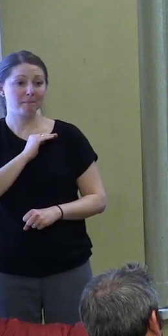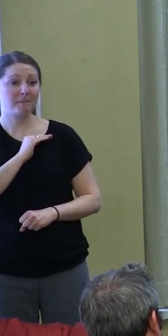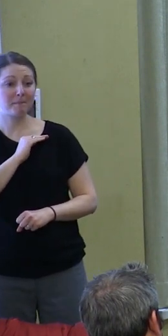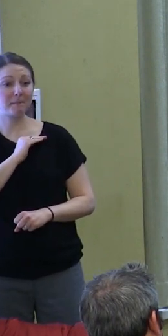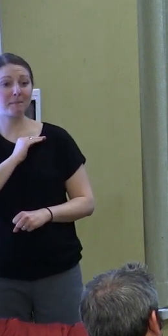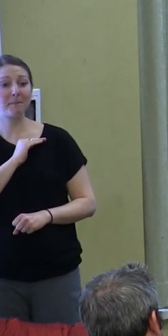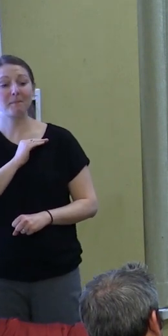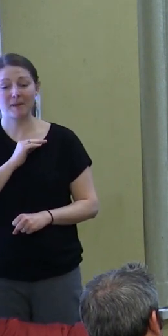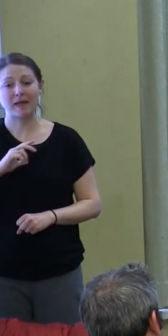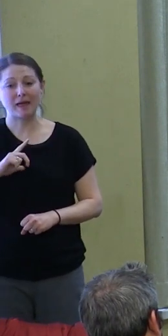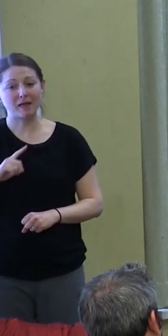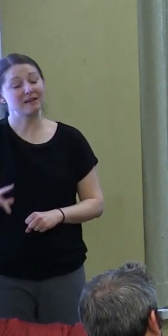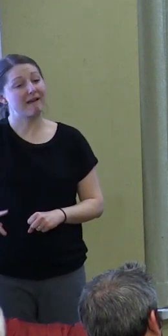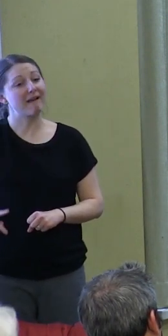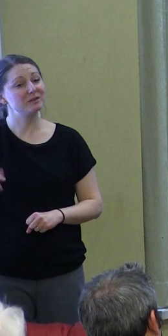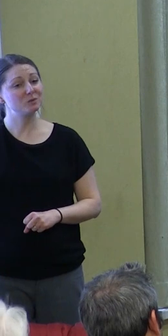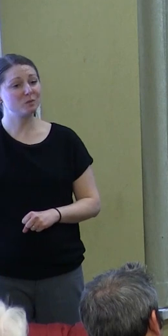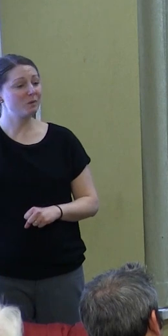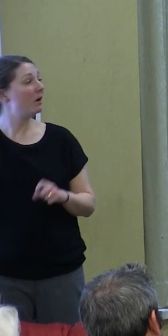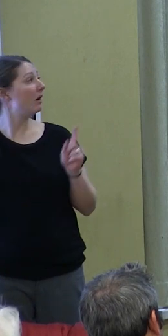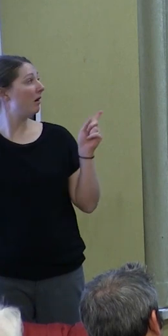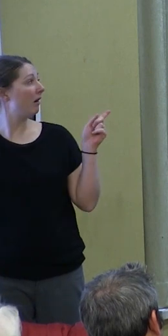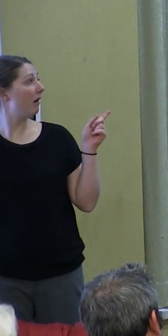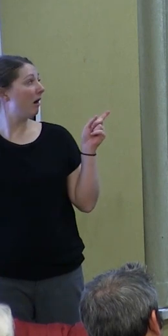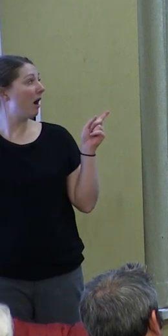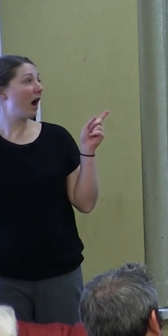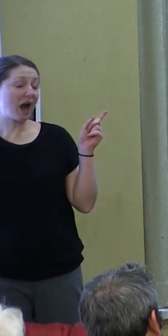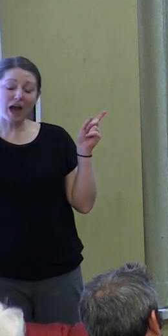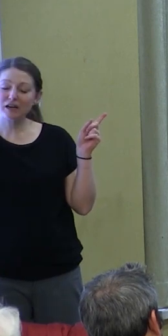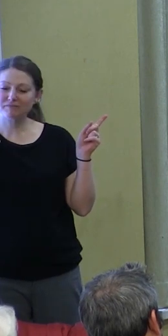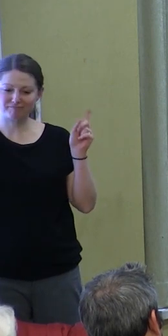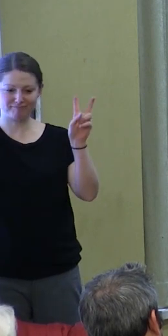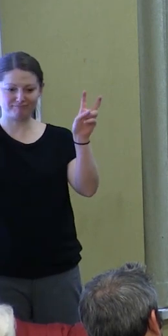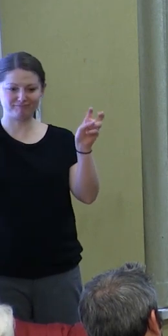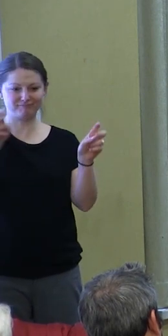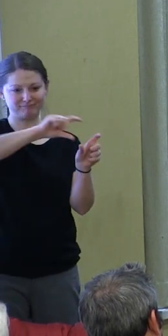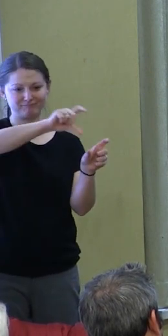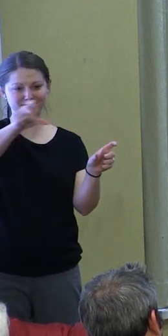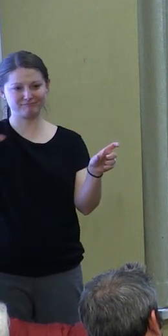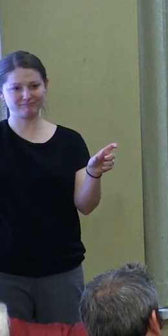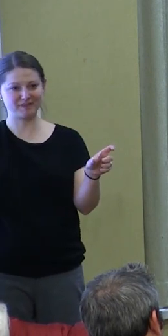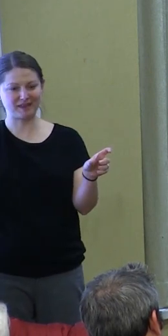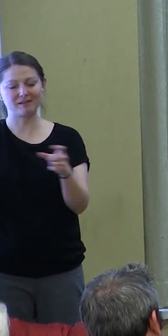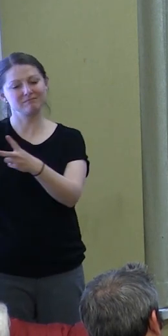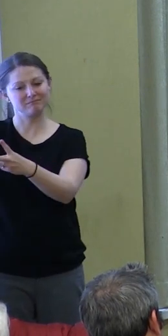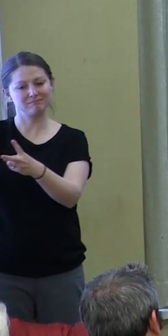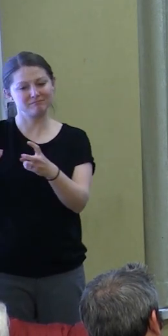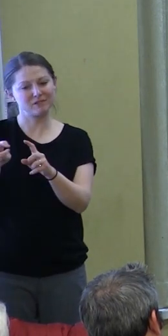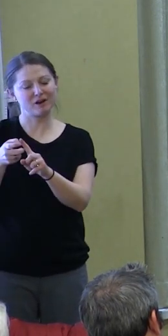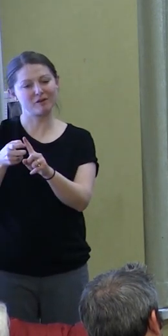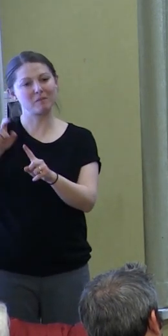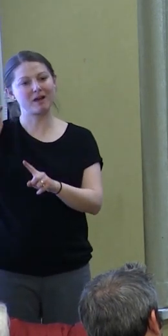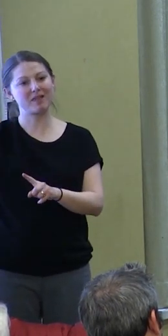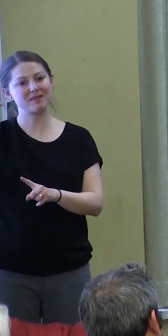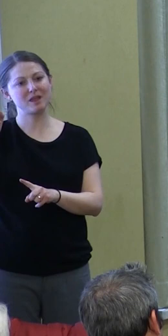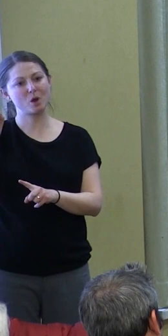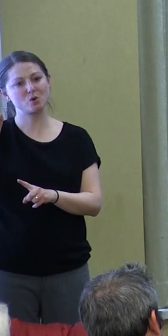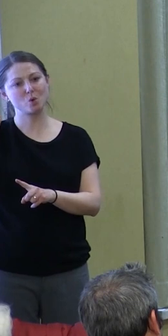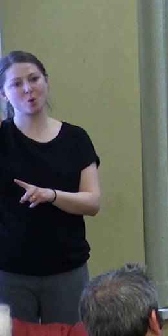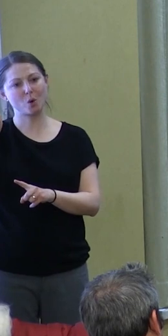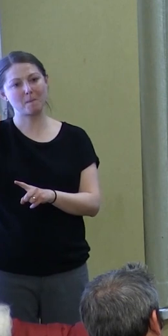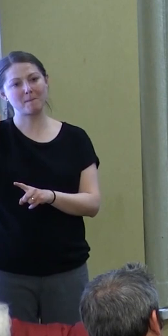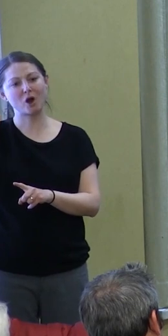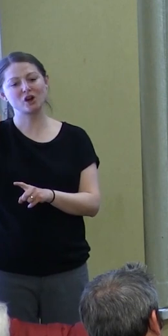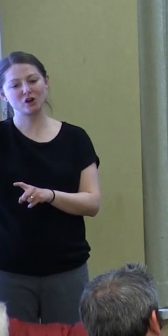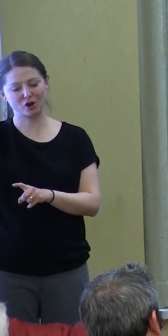practitioner of hope, was enshrined here using a phrase he actually borrowed from Theodore Parker, where he says, the arc